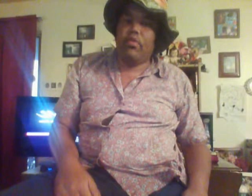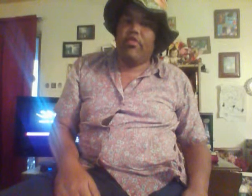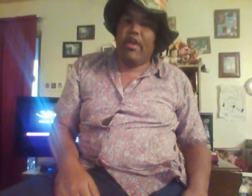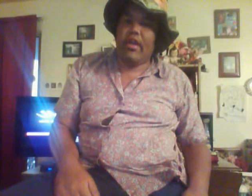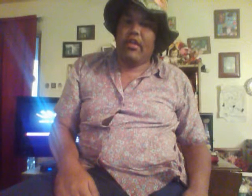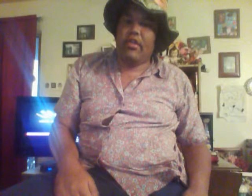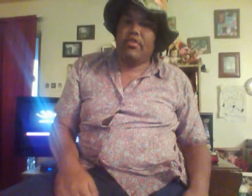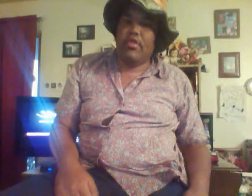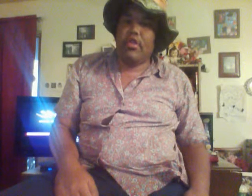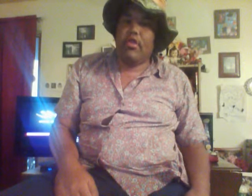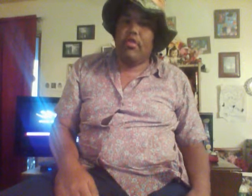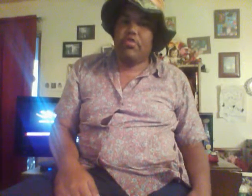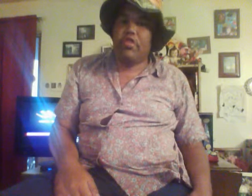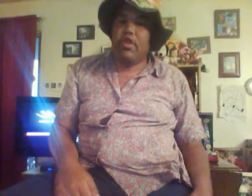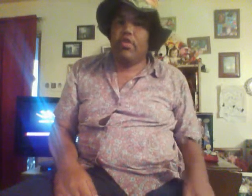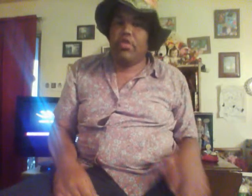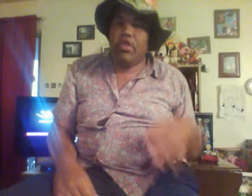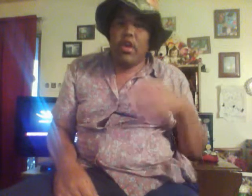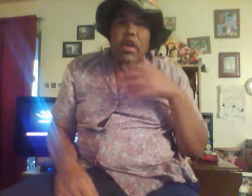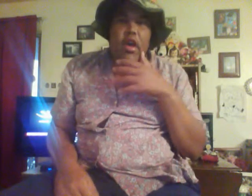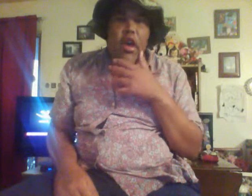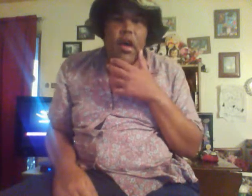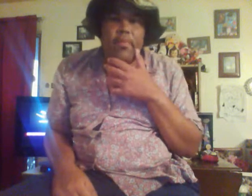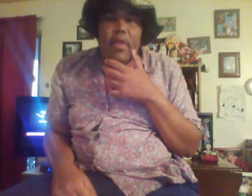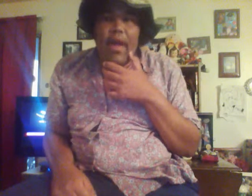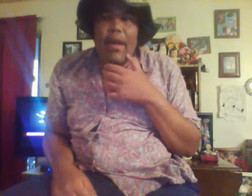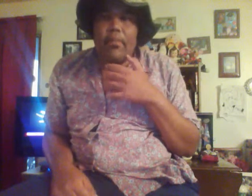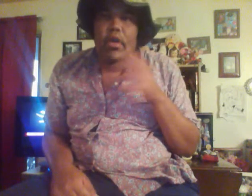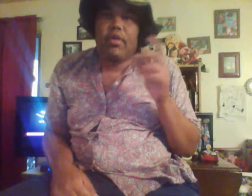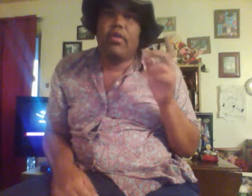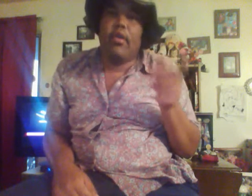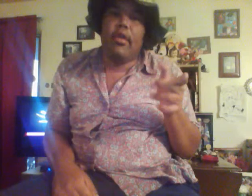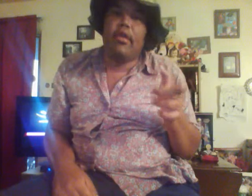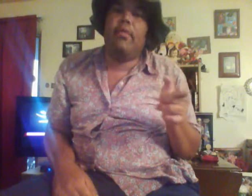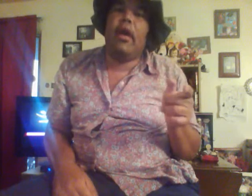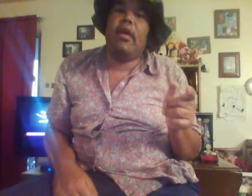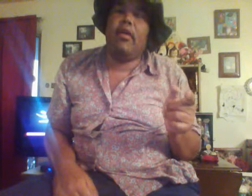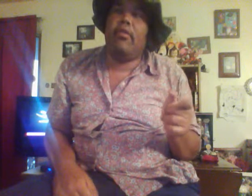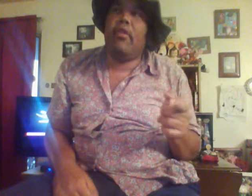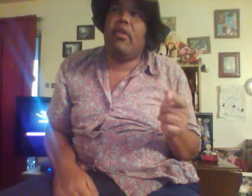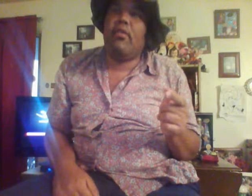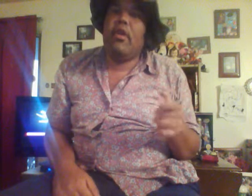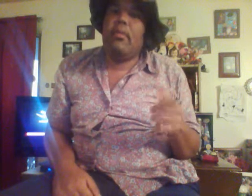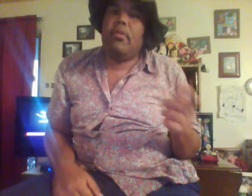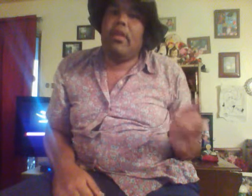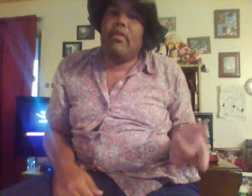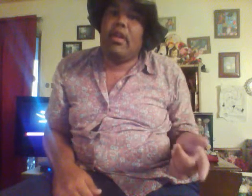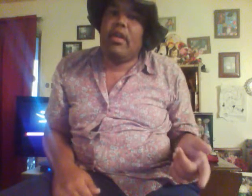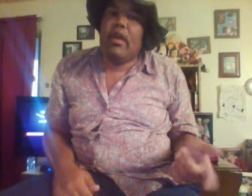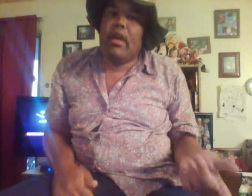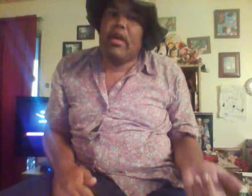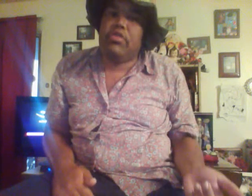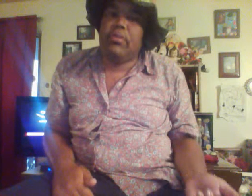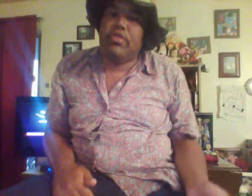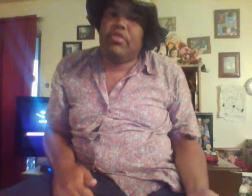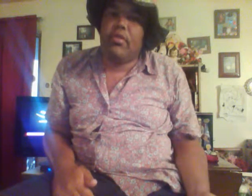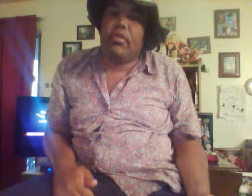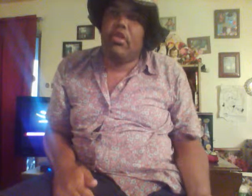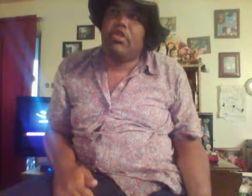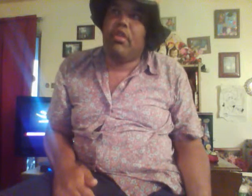Rufan on a Torpoel set. Um, and we currently write, well, believe it or not, I've actually been so curious,